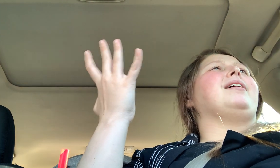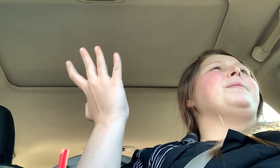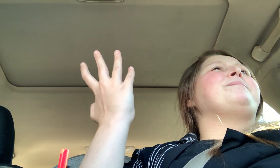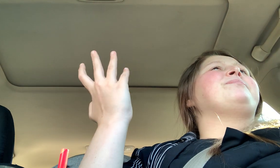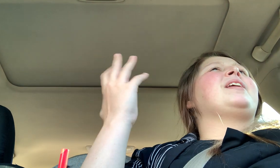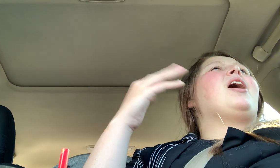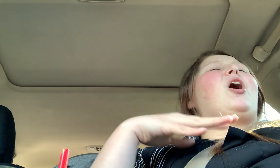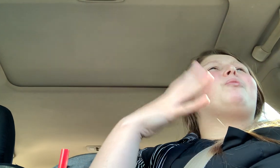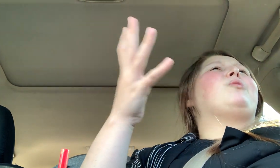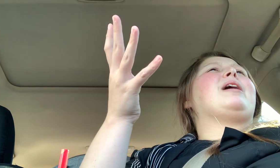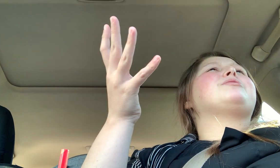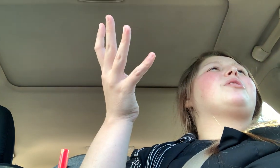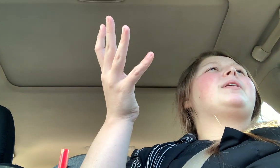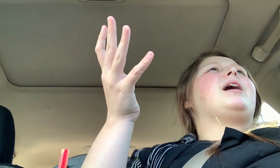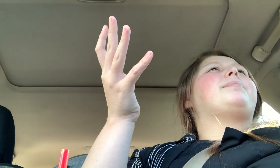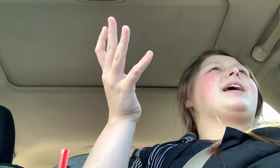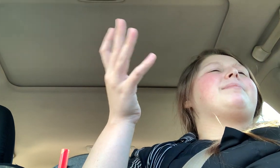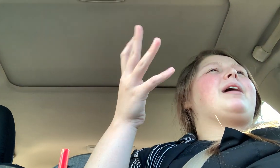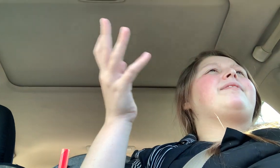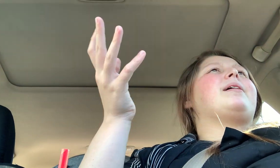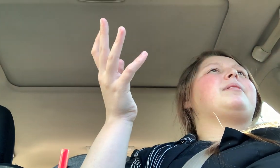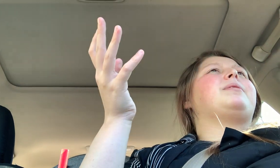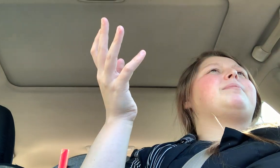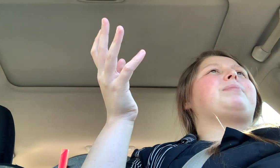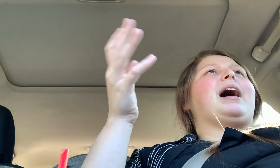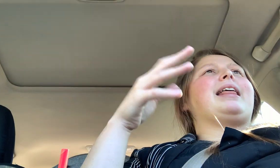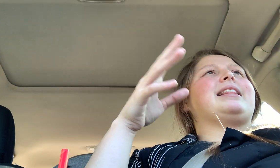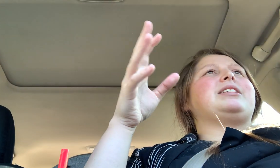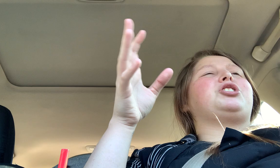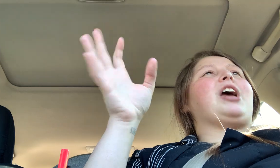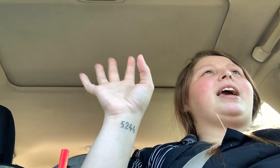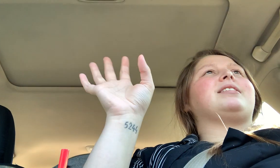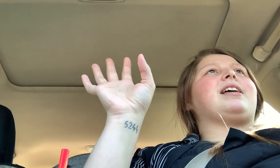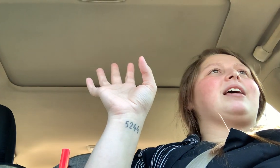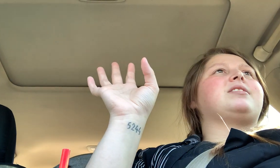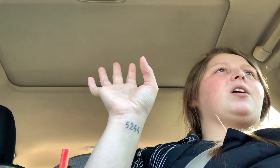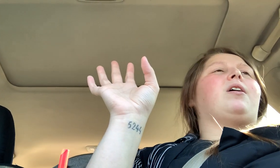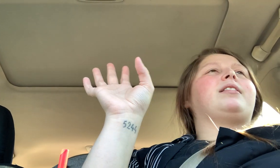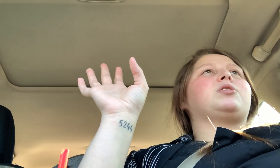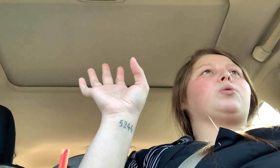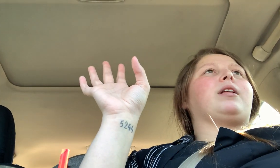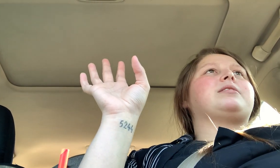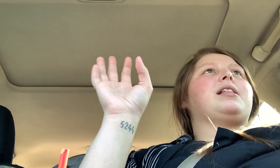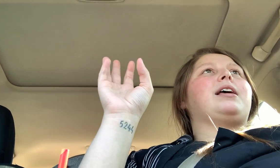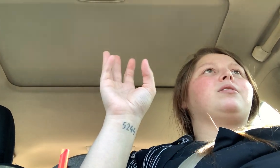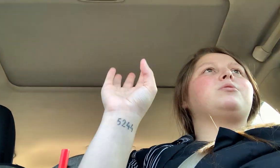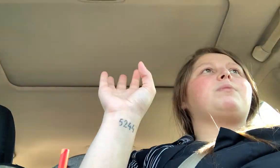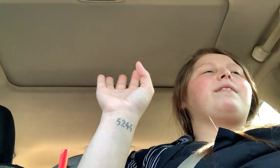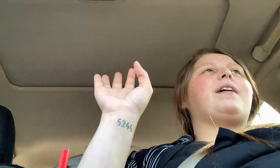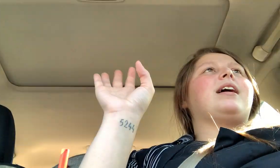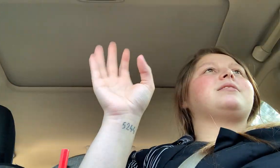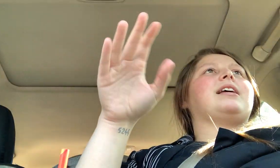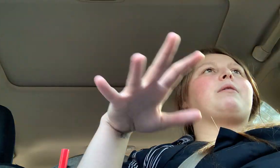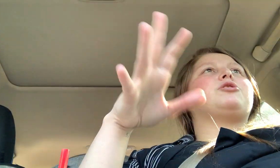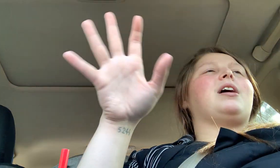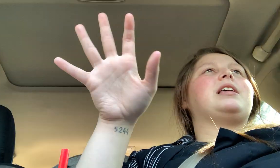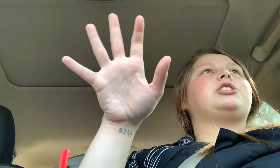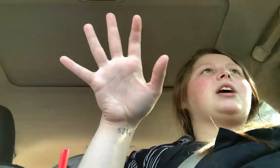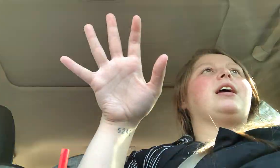when I was growing up, like my family would buy like these shakes that they saw at the store that say like lose weight fast. Like I would try these shakes